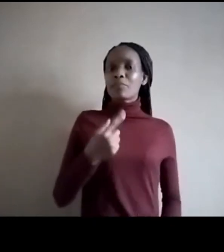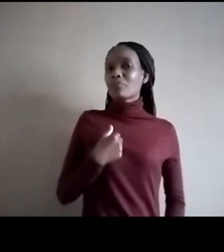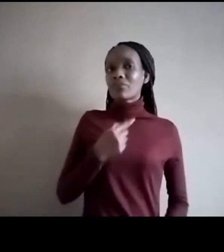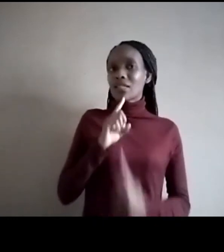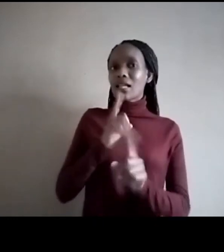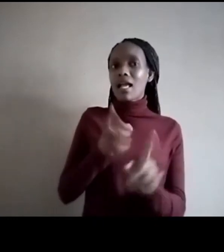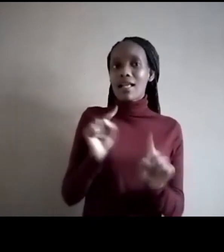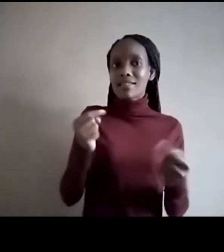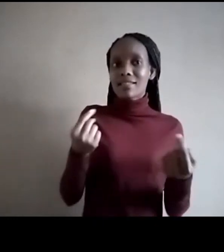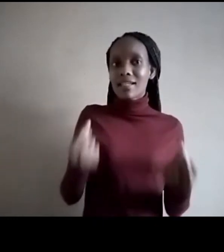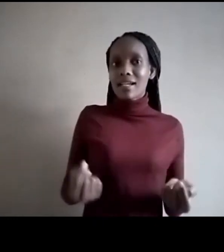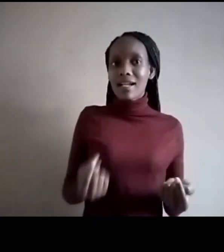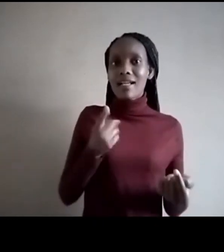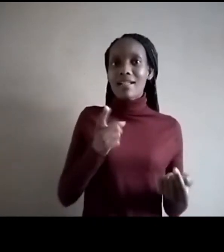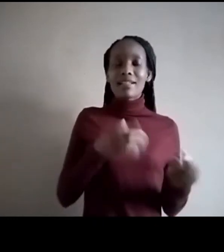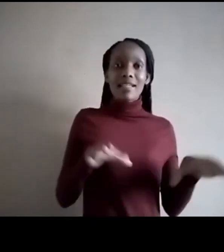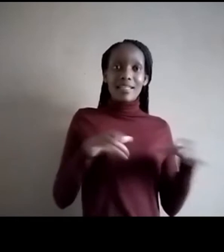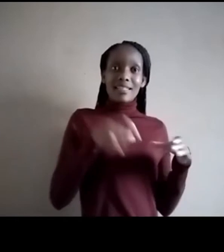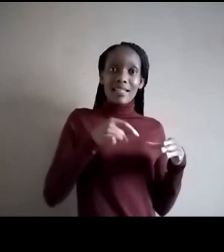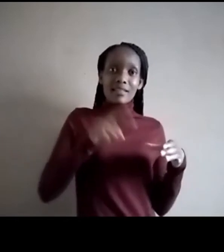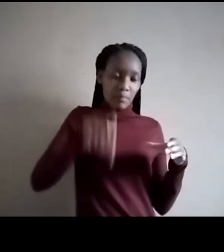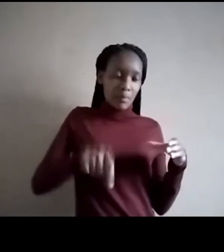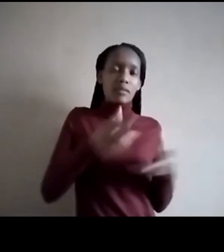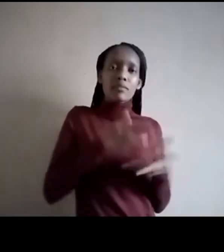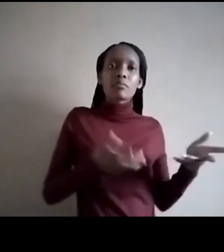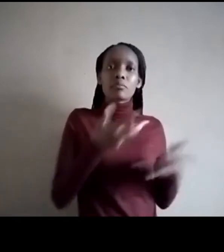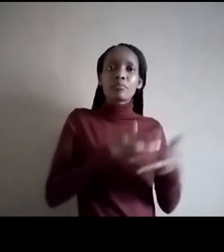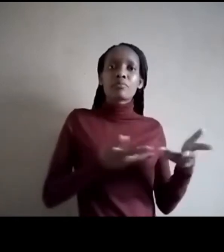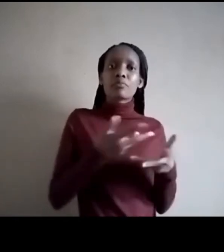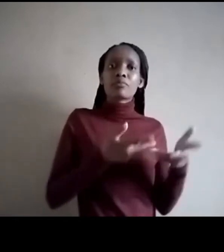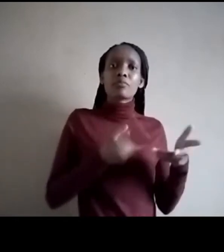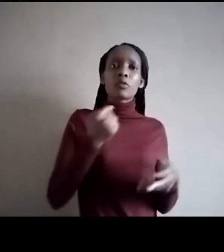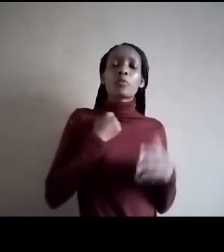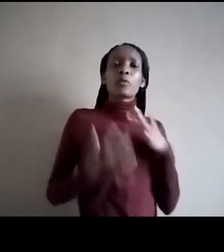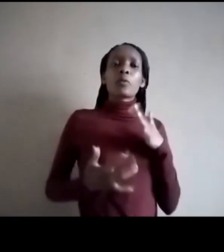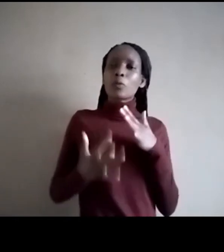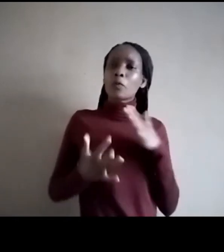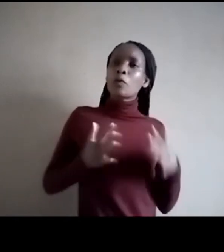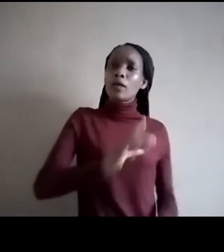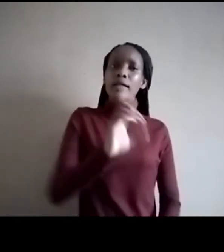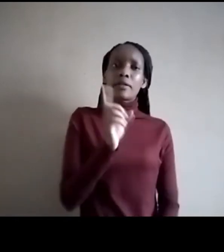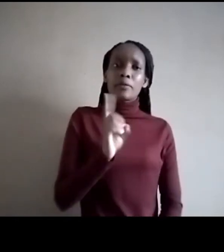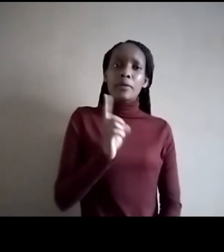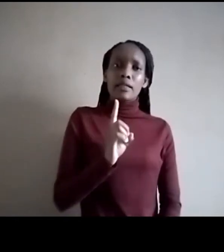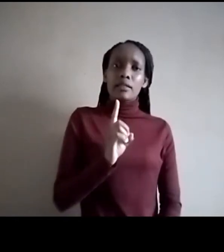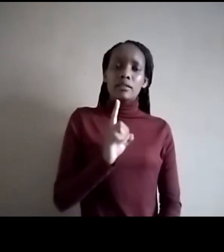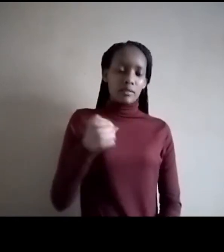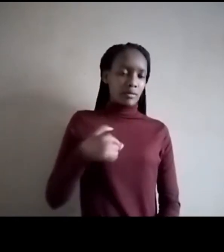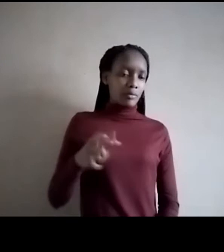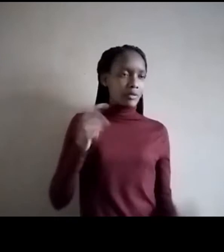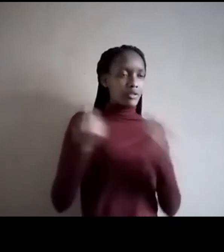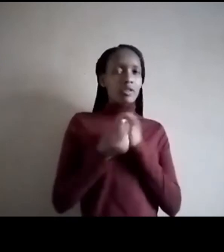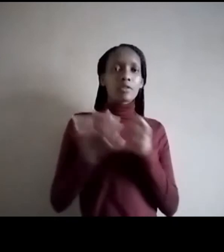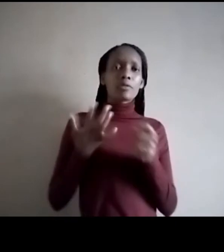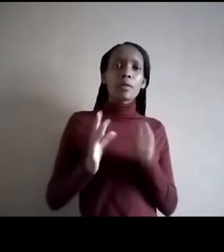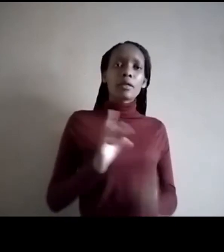have to be the sector that sits down to really say, what are our aspirations in terms of the change that we want to see in as